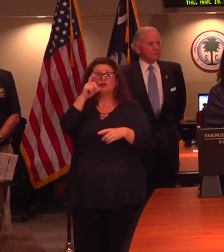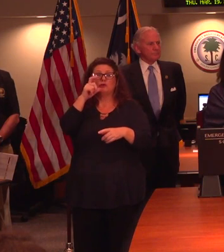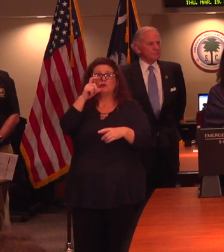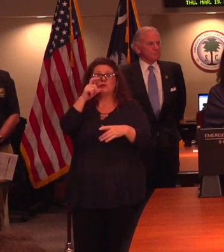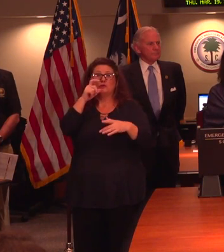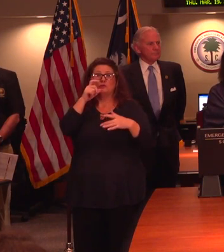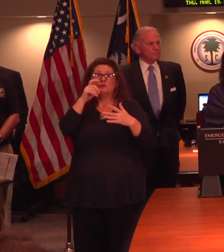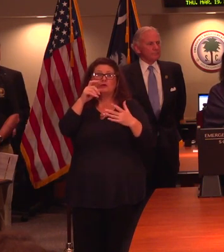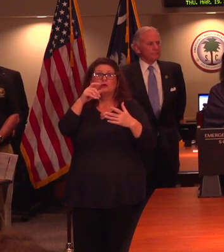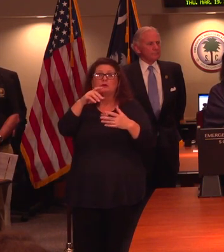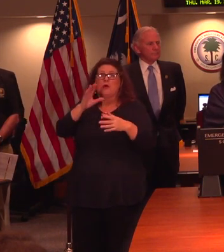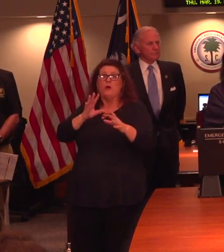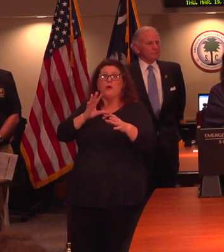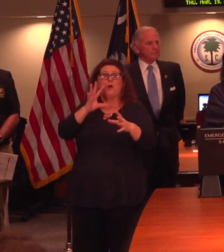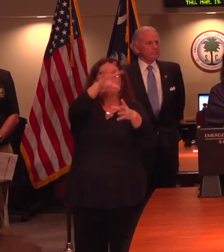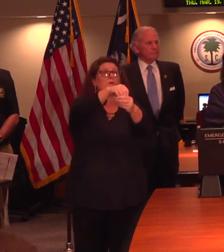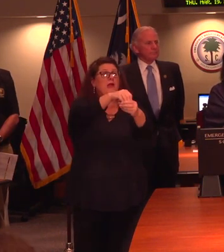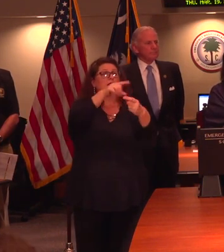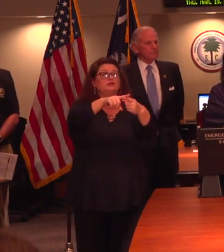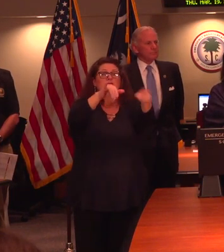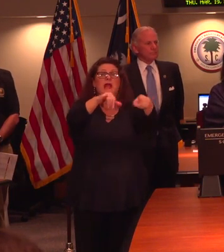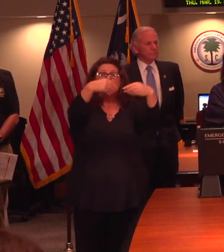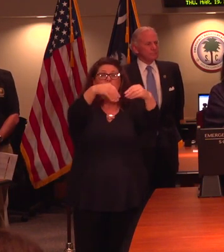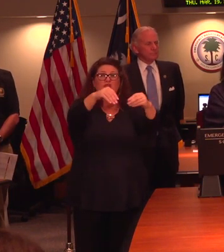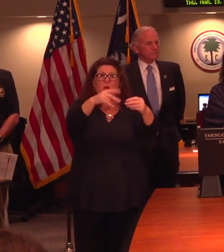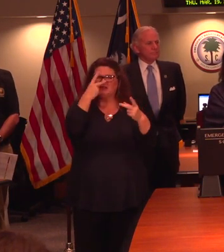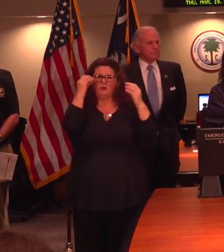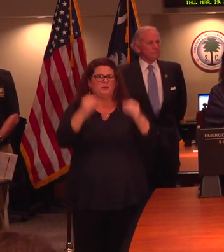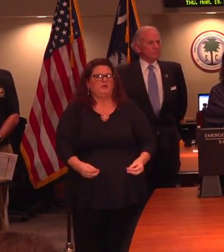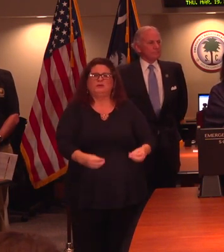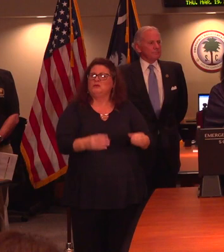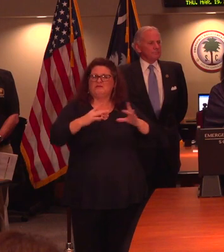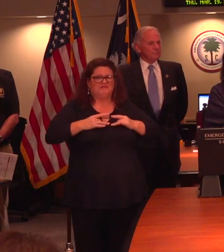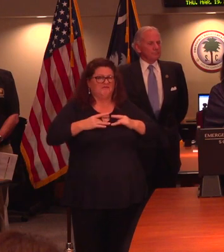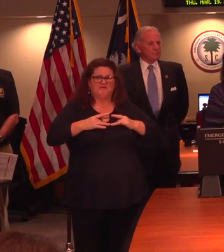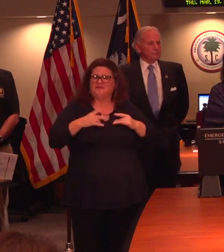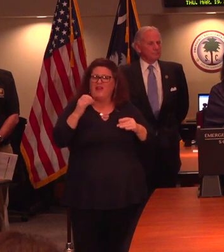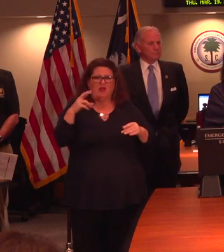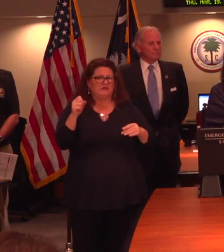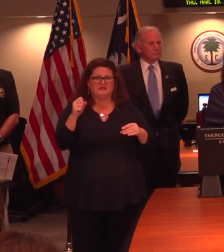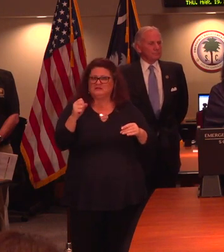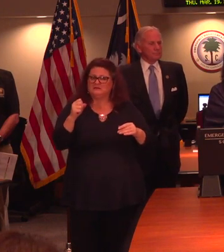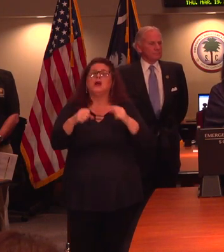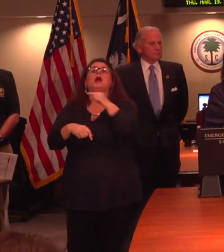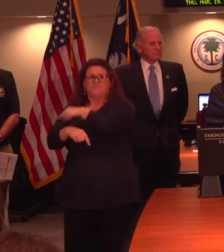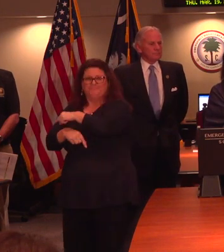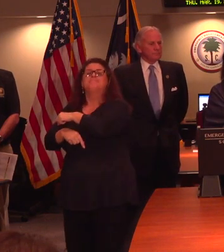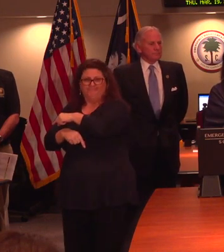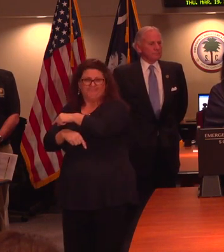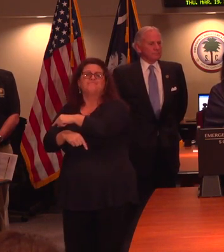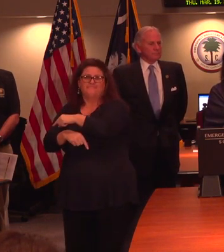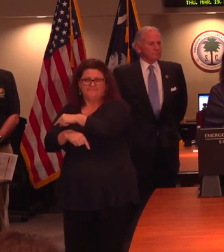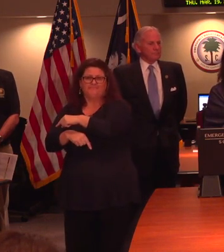in general in one of these public settings, beyond what we have been recommending for communities in general. Everyone should monitor